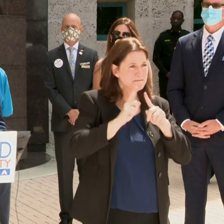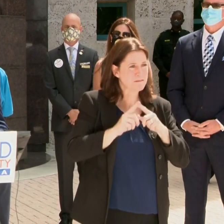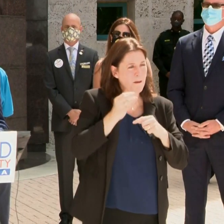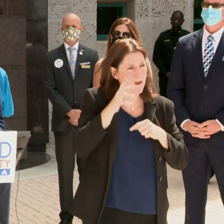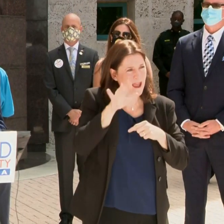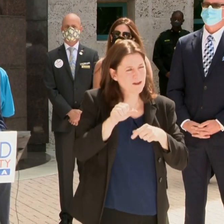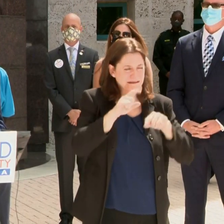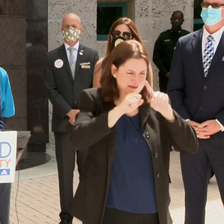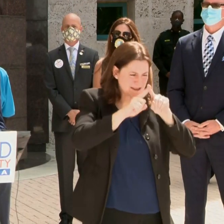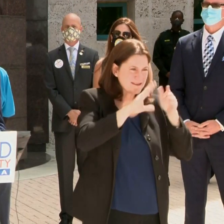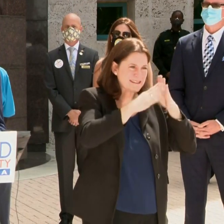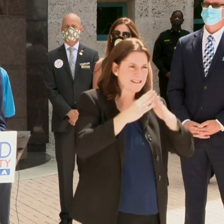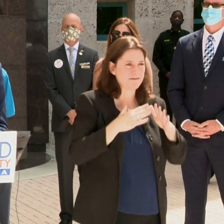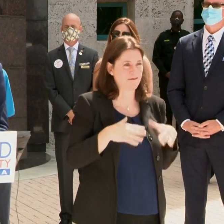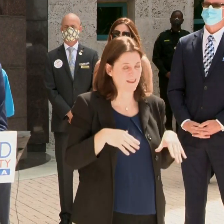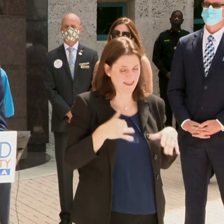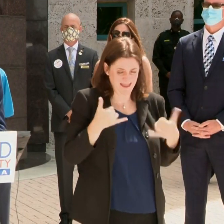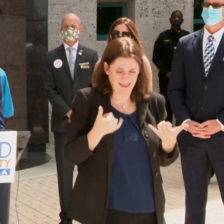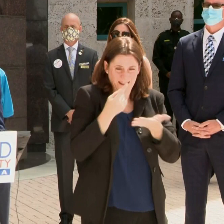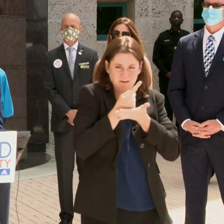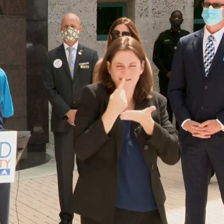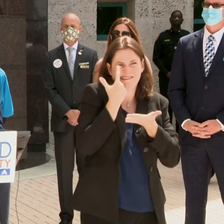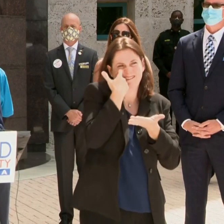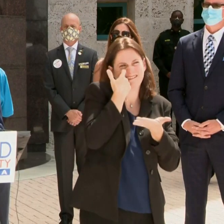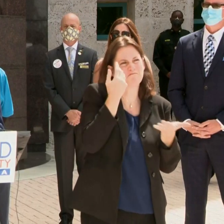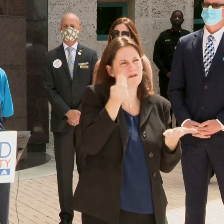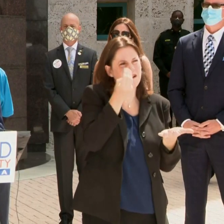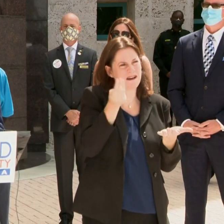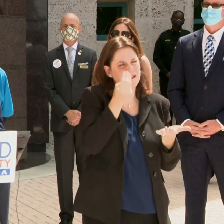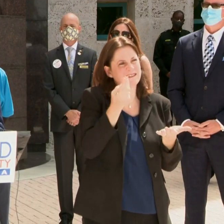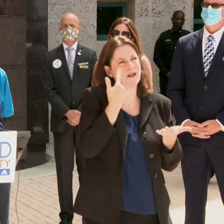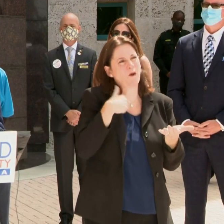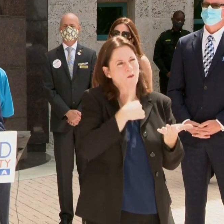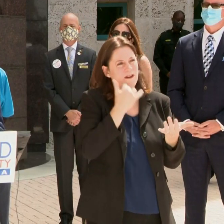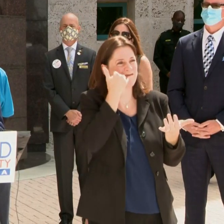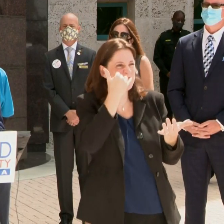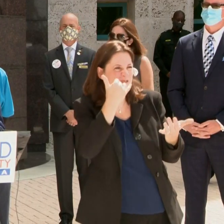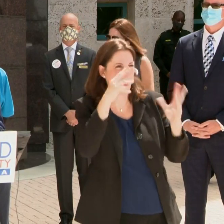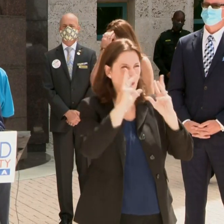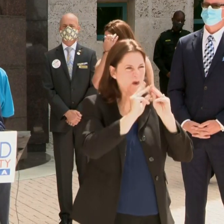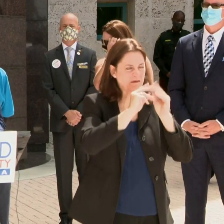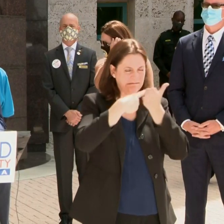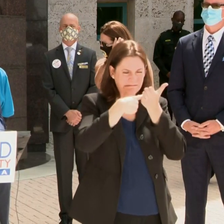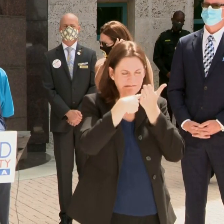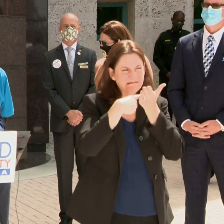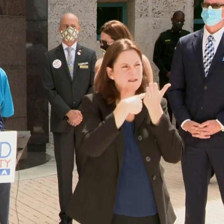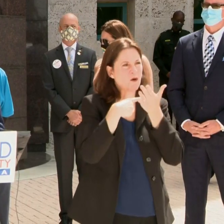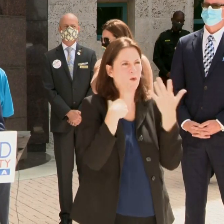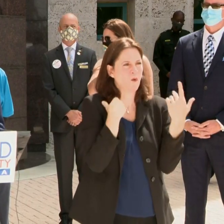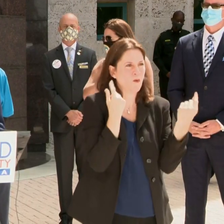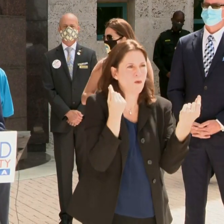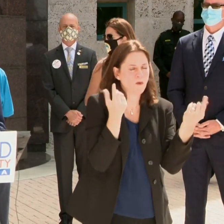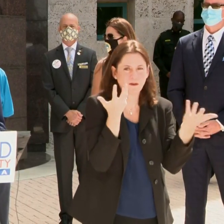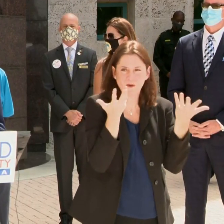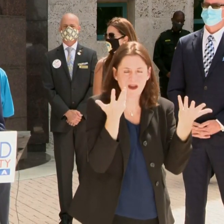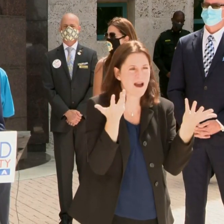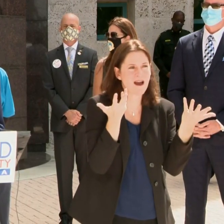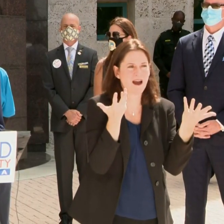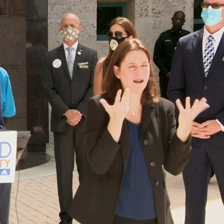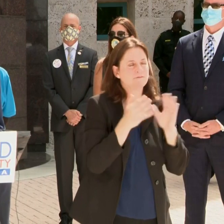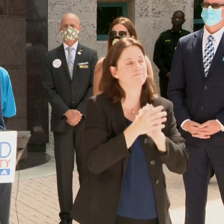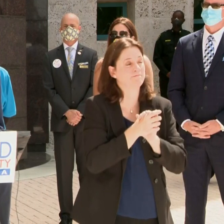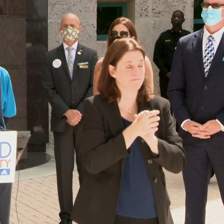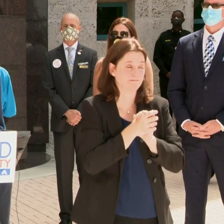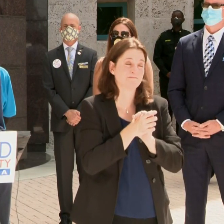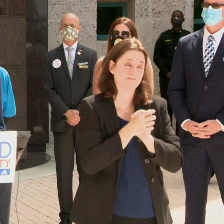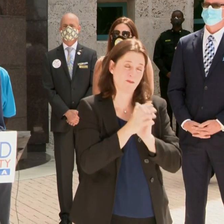We had a call earlier this week on Monday where the discussion was, what do we do? And